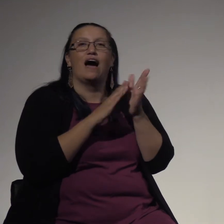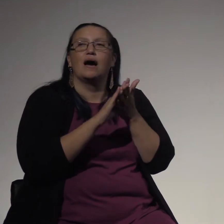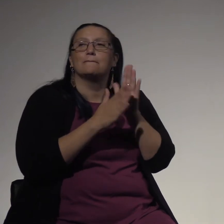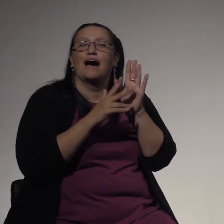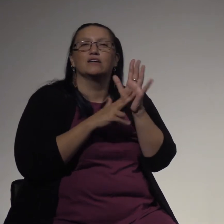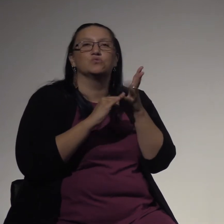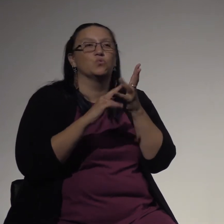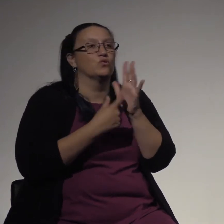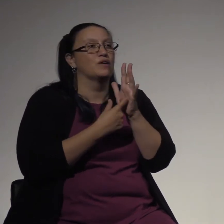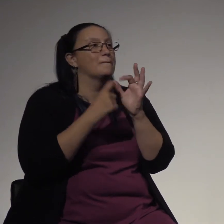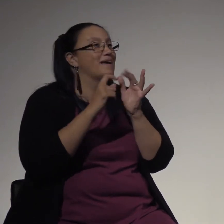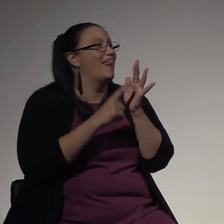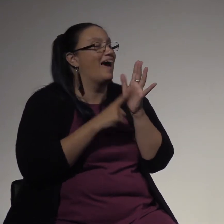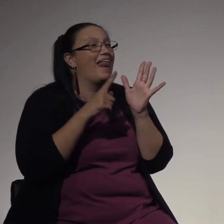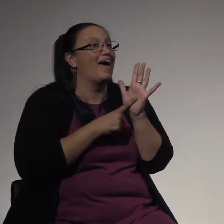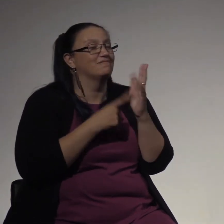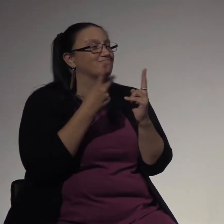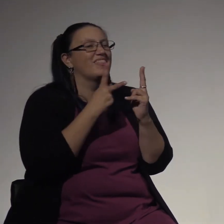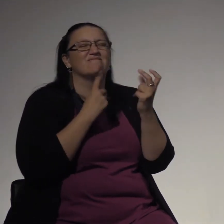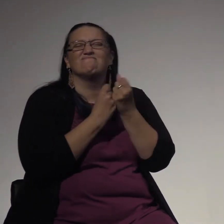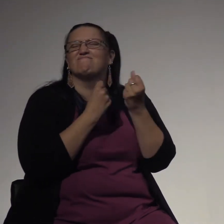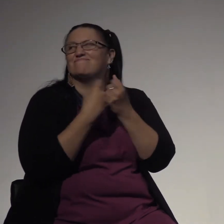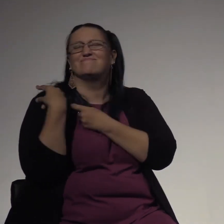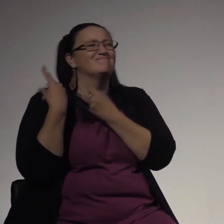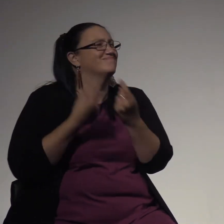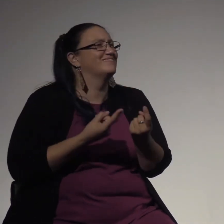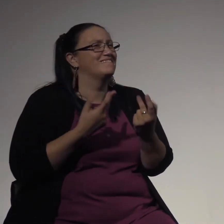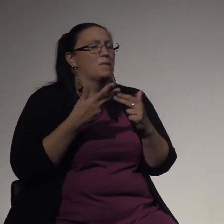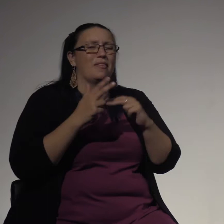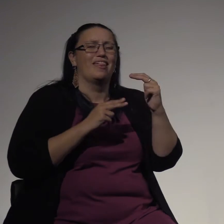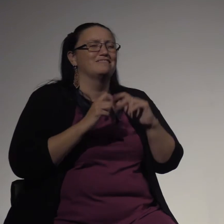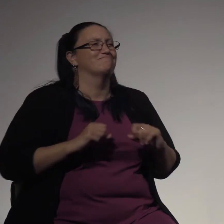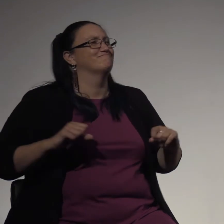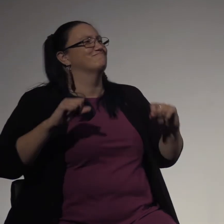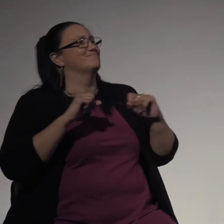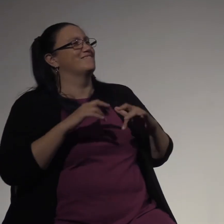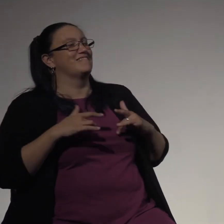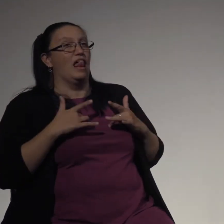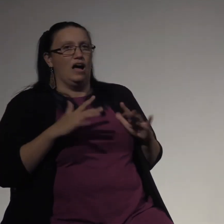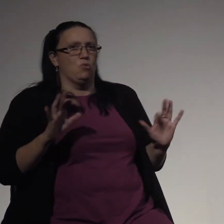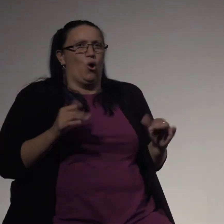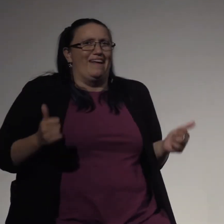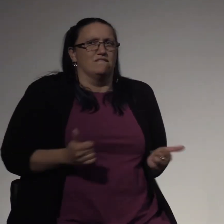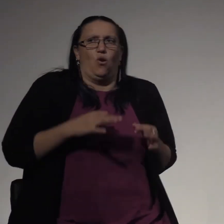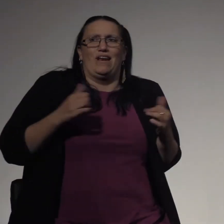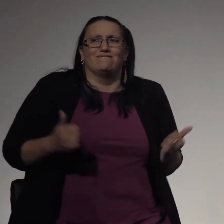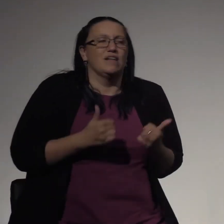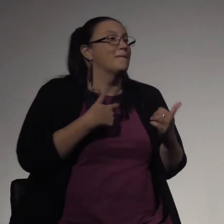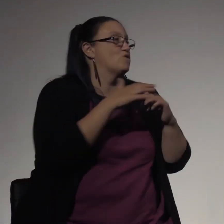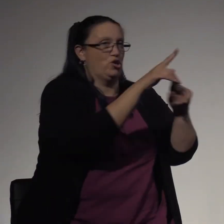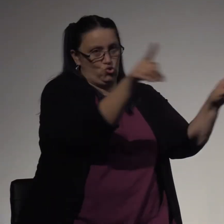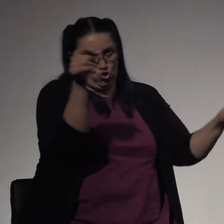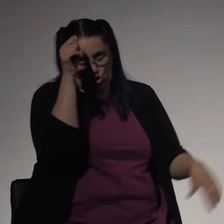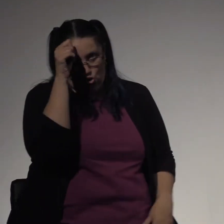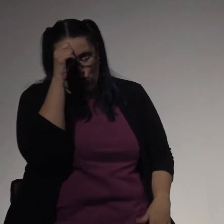mentor of mine, Bilal and Iman, who have just supported me through this entire process of feeling very imposter syndrome-y. My friends, you know who you